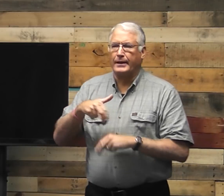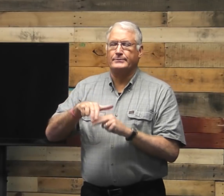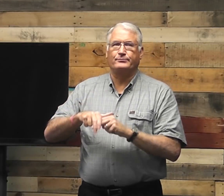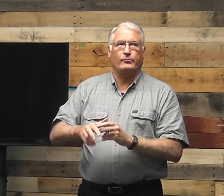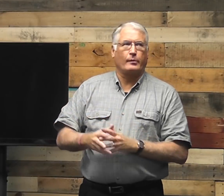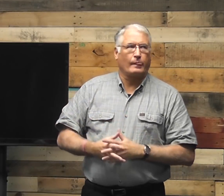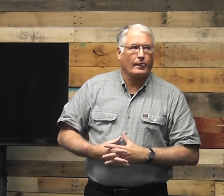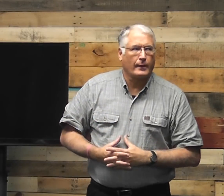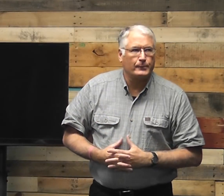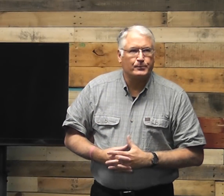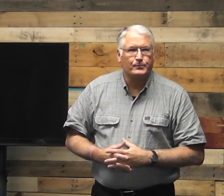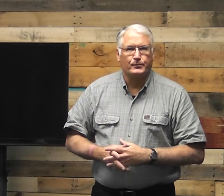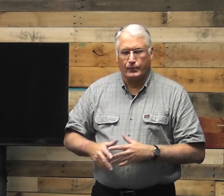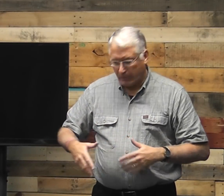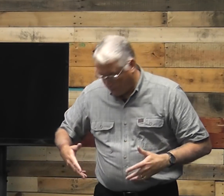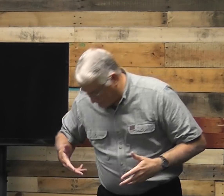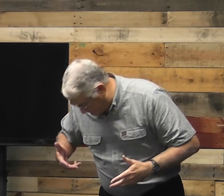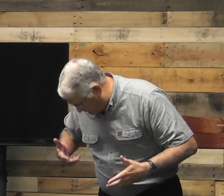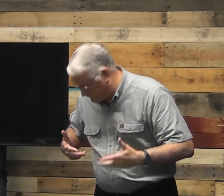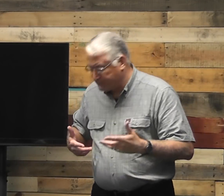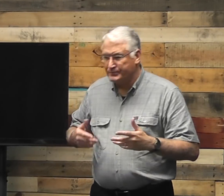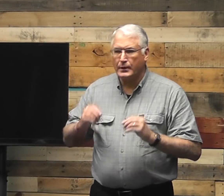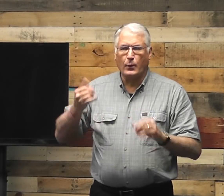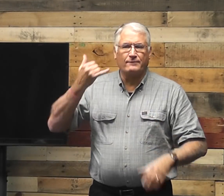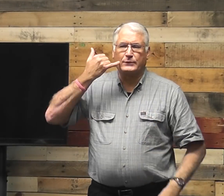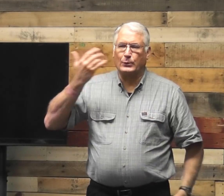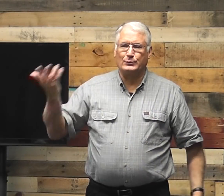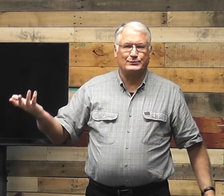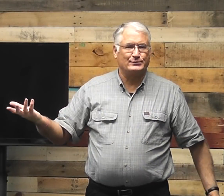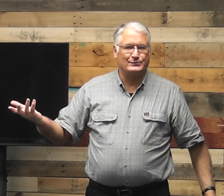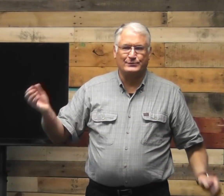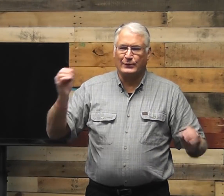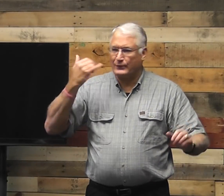I was sitting at the ball, and I was like, I had no phone.